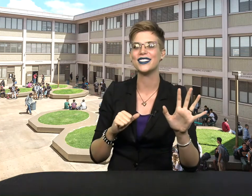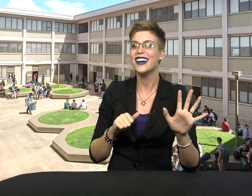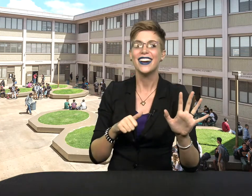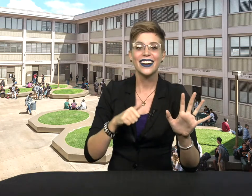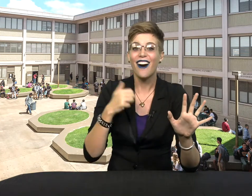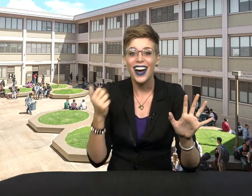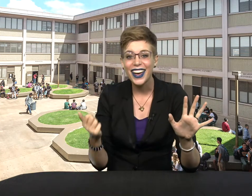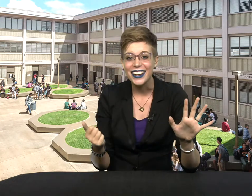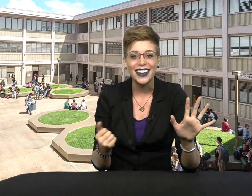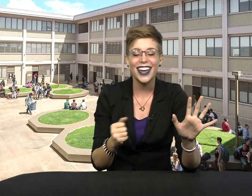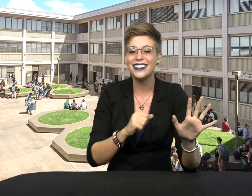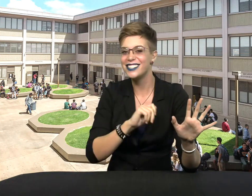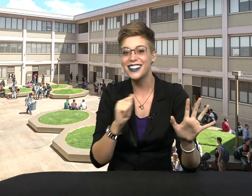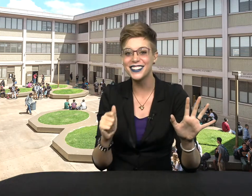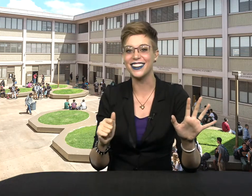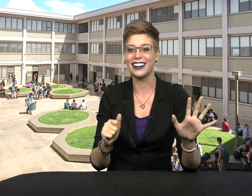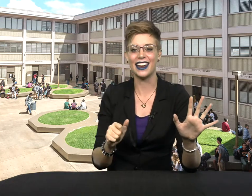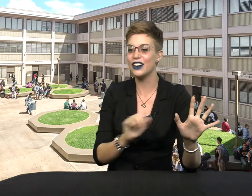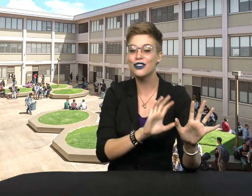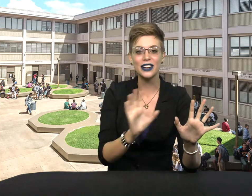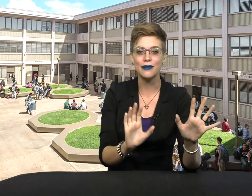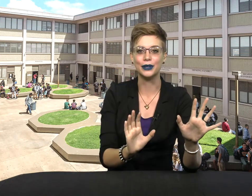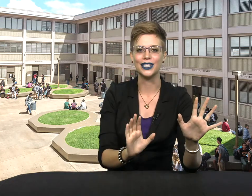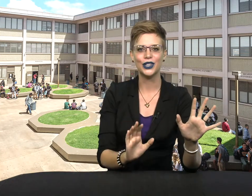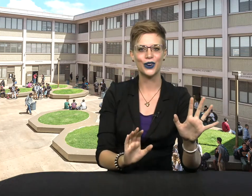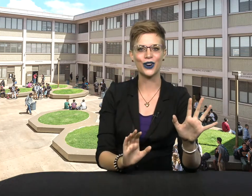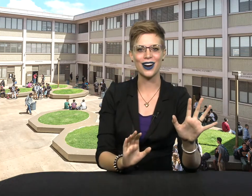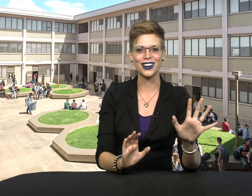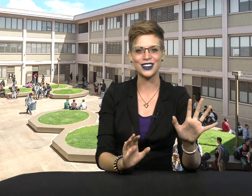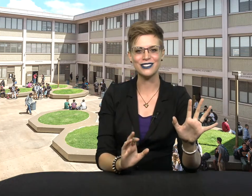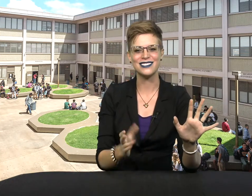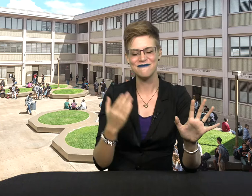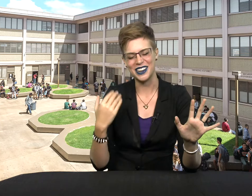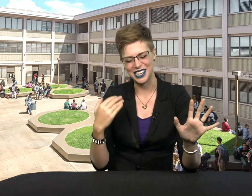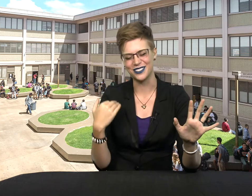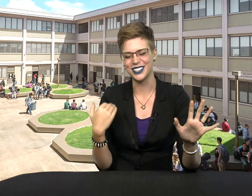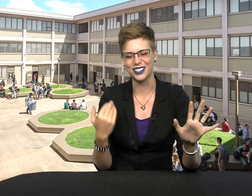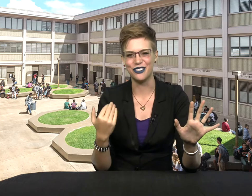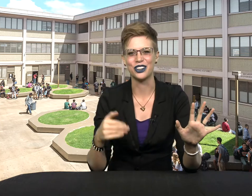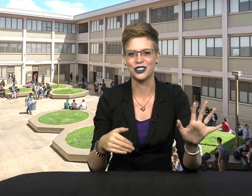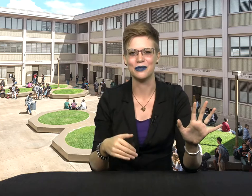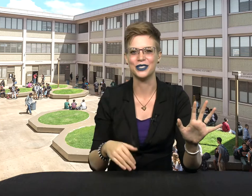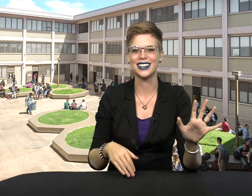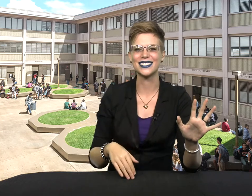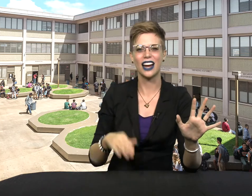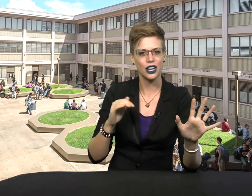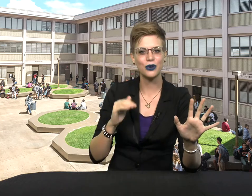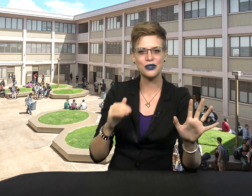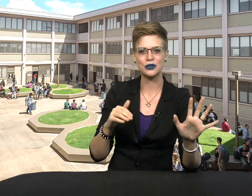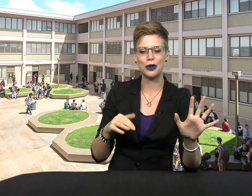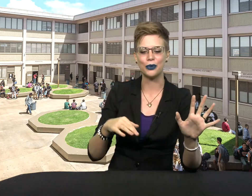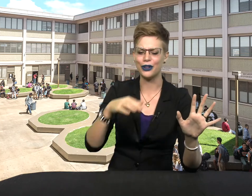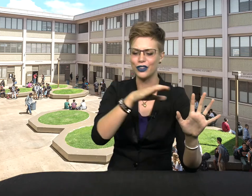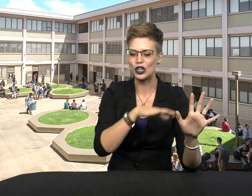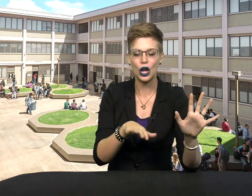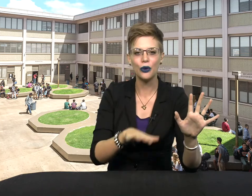kind and gentle and agreeable? Or are you my husband's low in agreeableness? Are you one of those people, if you're low in